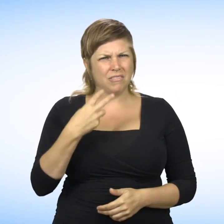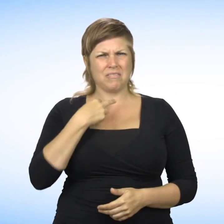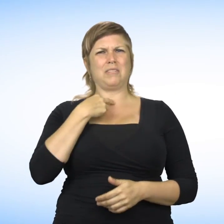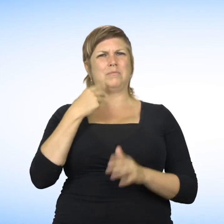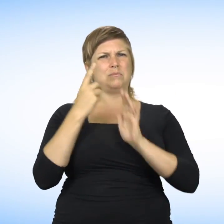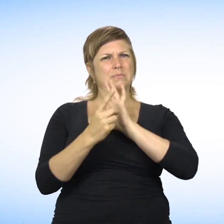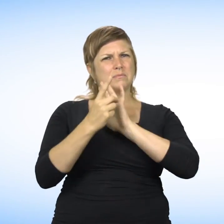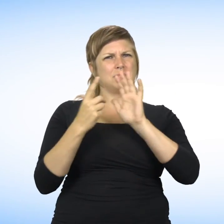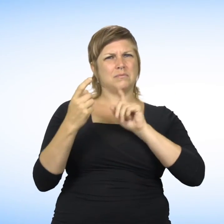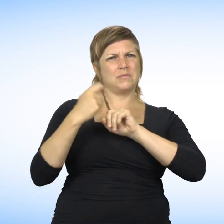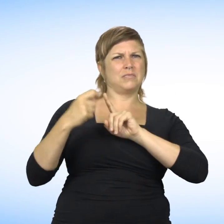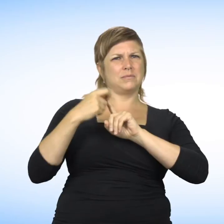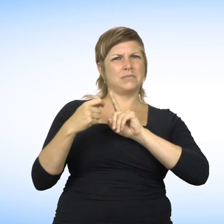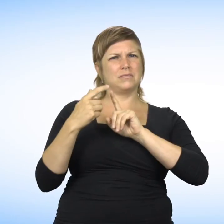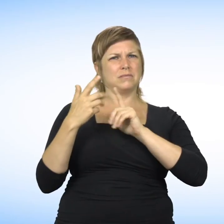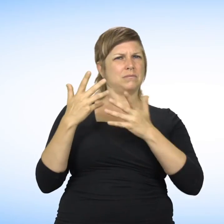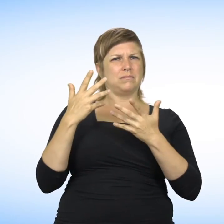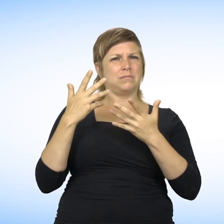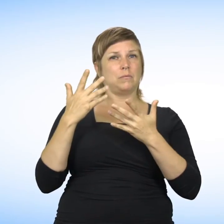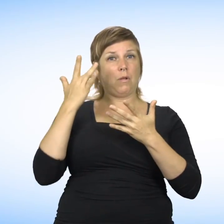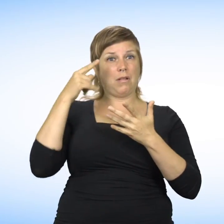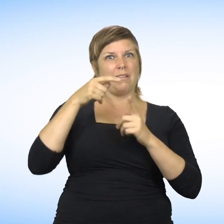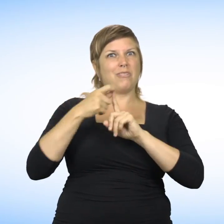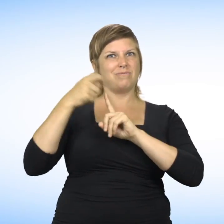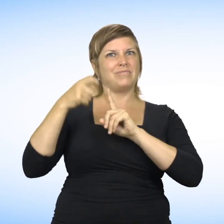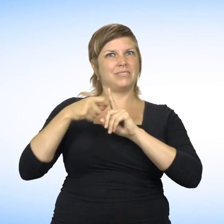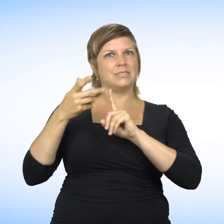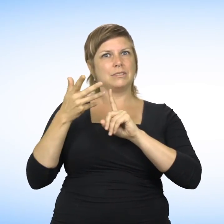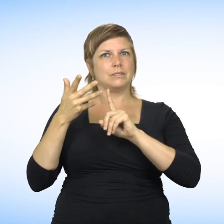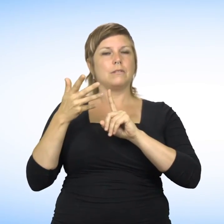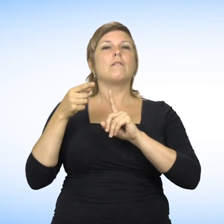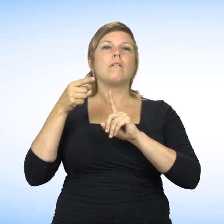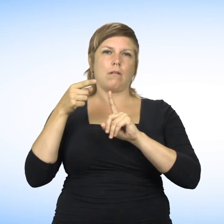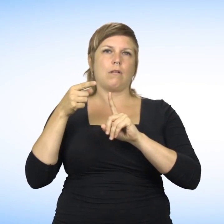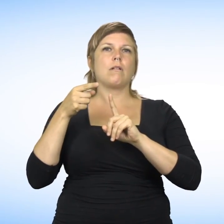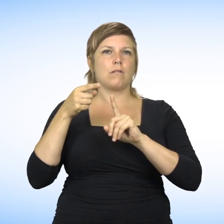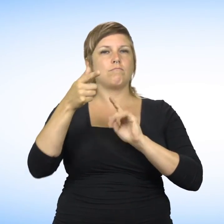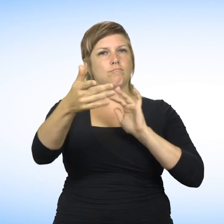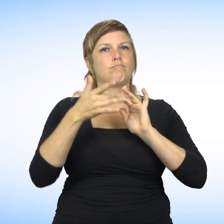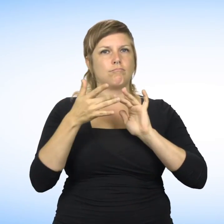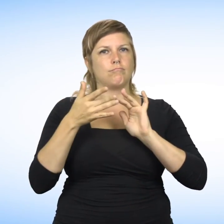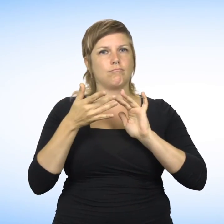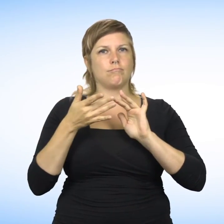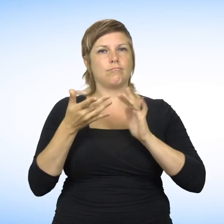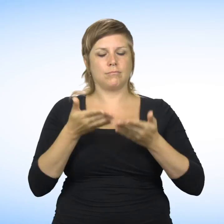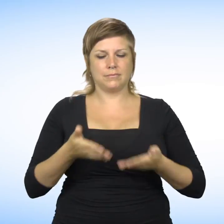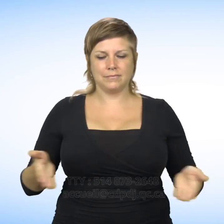Contact us if you think you are a victim of discrimination or to learn more about discrimination by TTY at 514